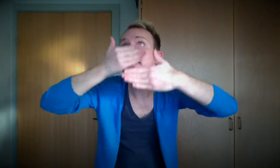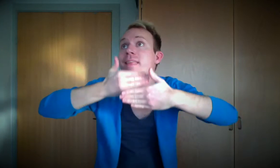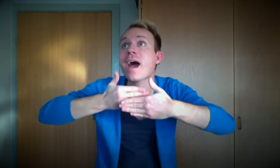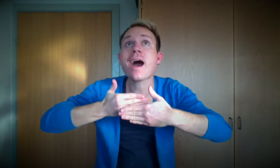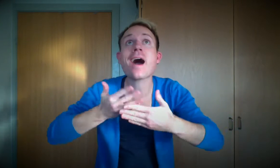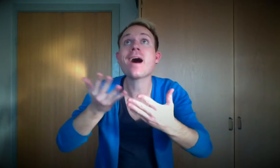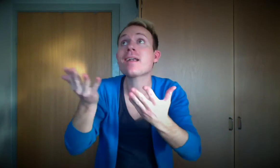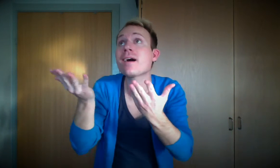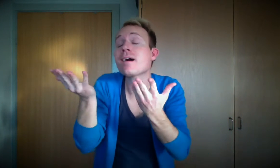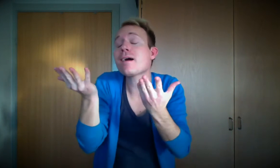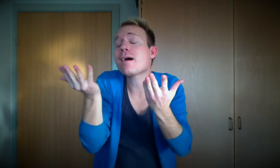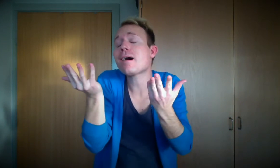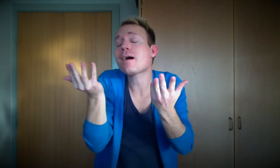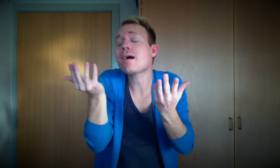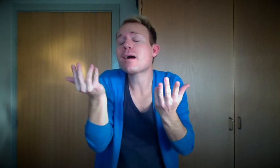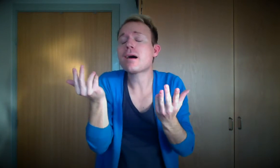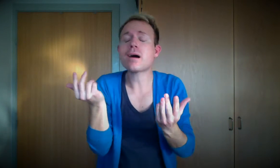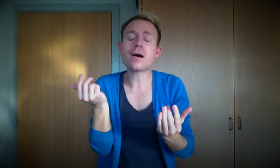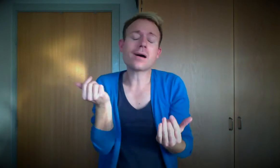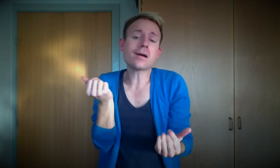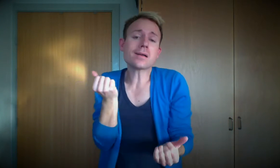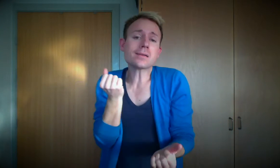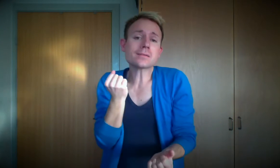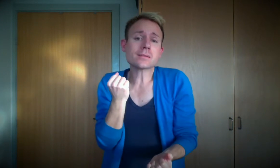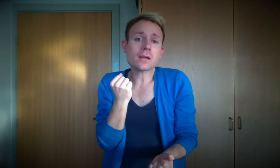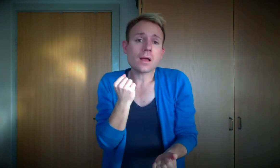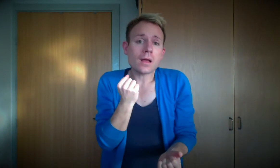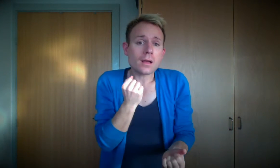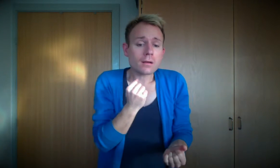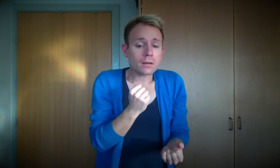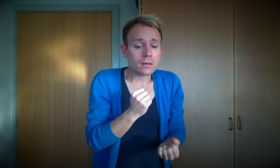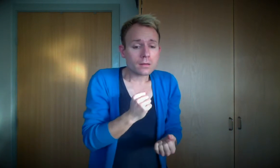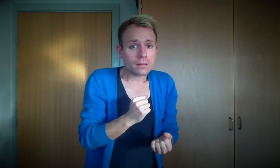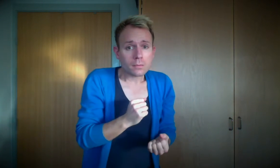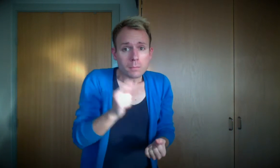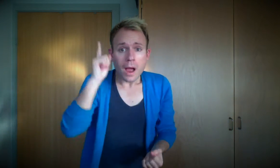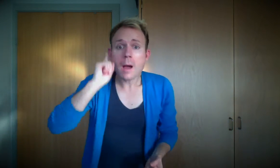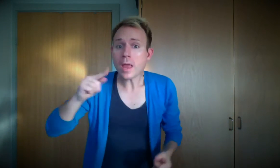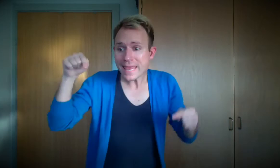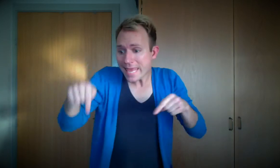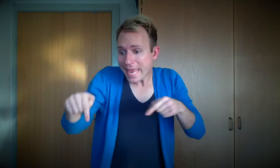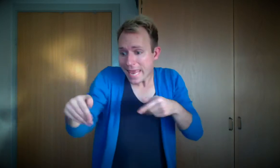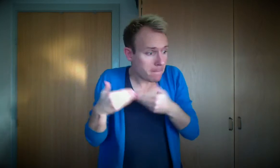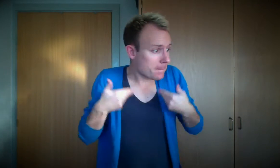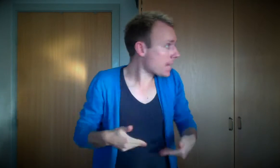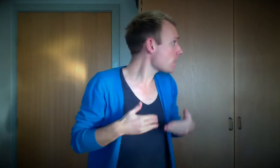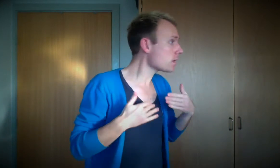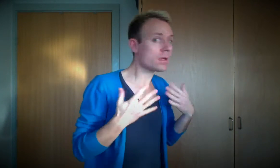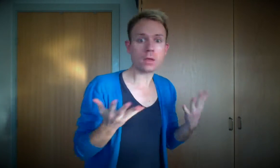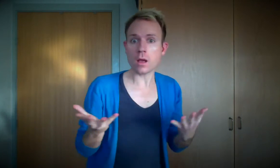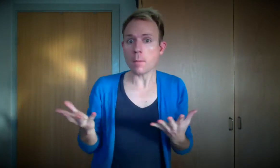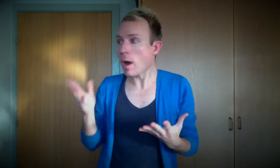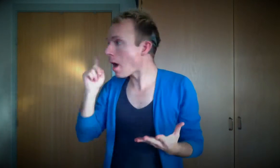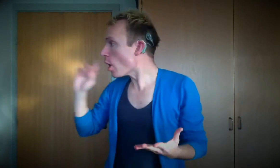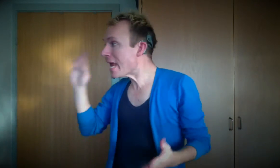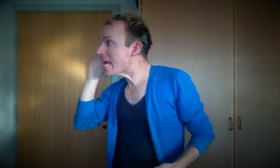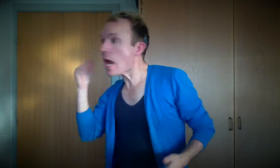the night? Papa, are you near me? Papa, can you hear